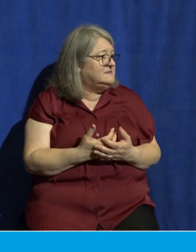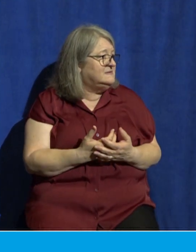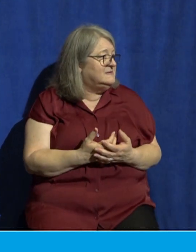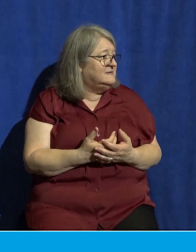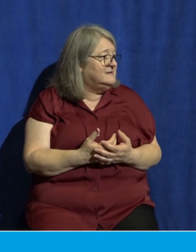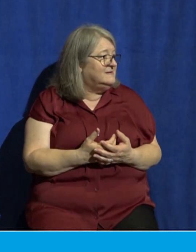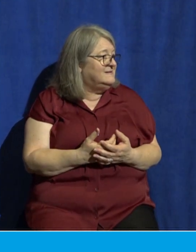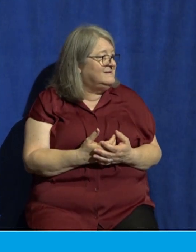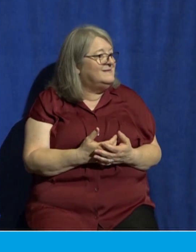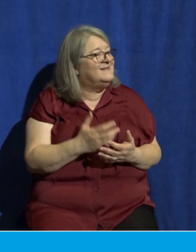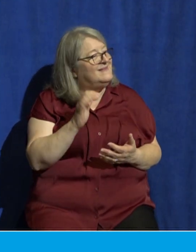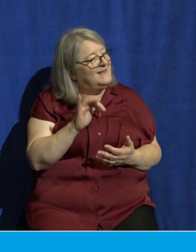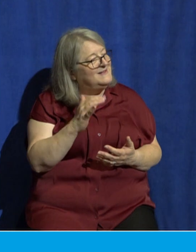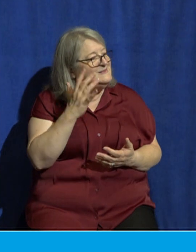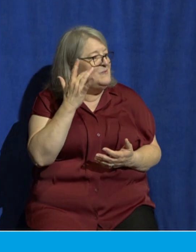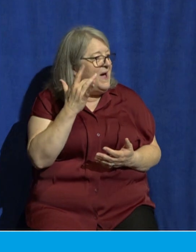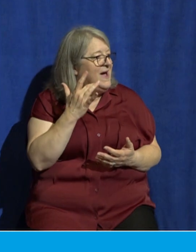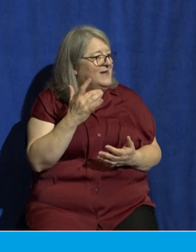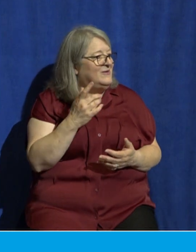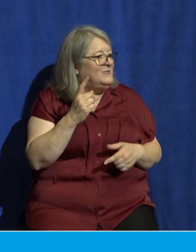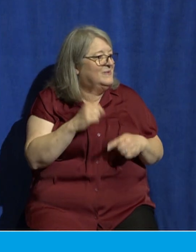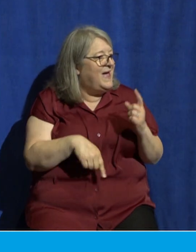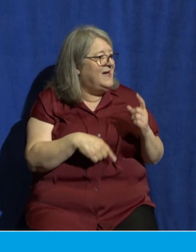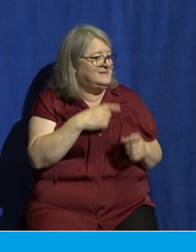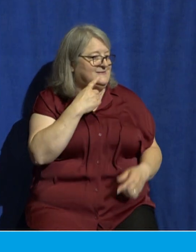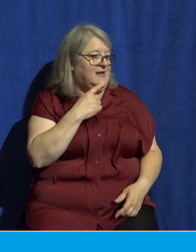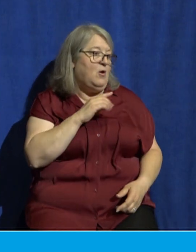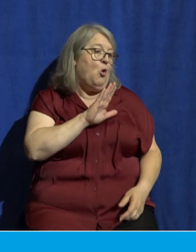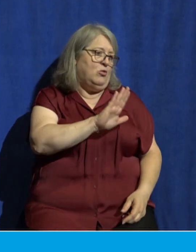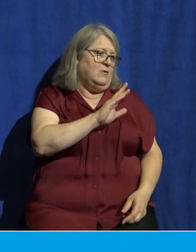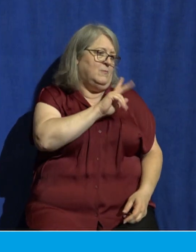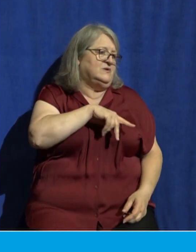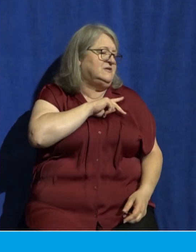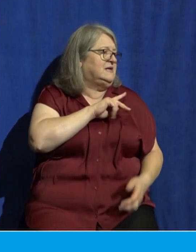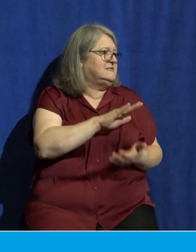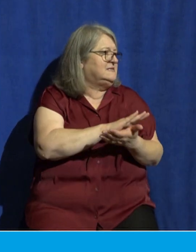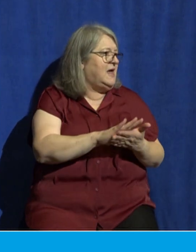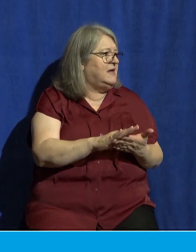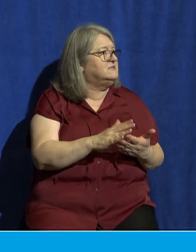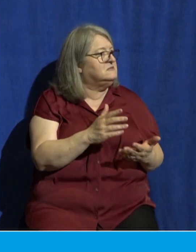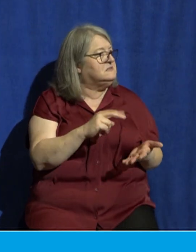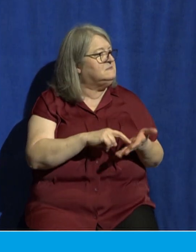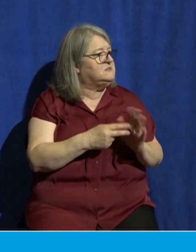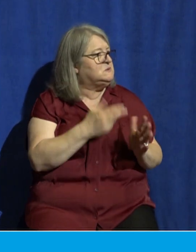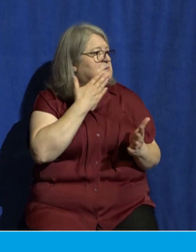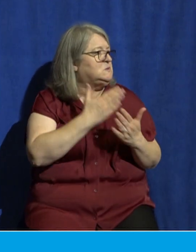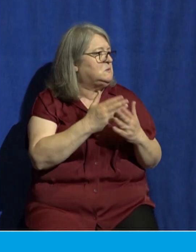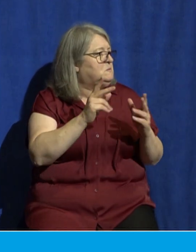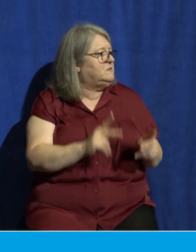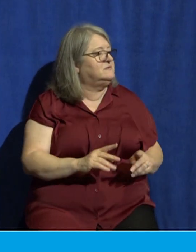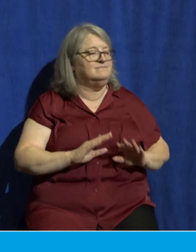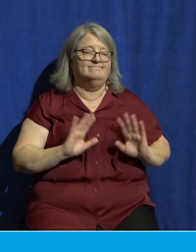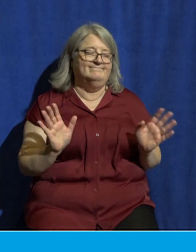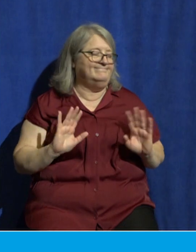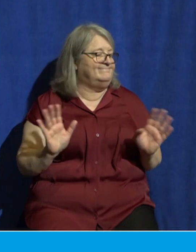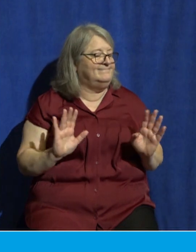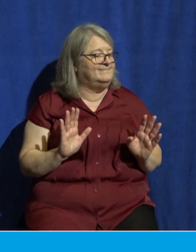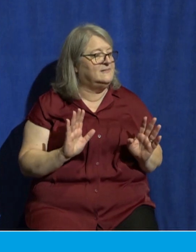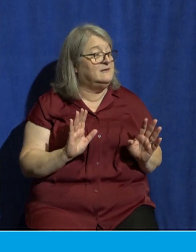person's ministry based on their personality their popularity or our own personal preferences we have to evaluate a person's ministry